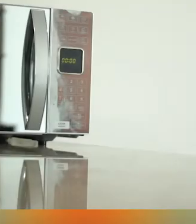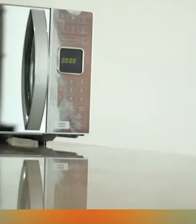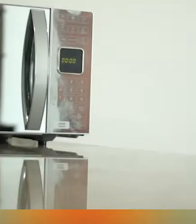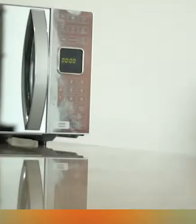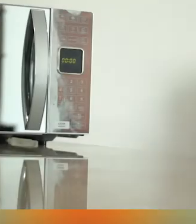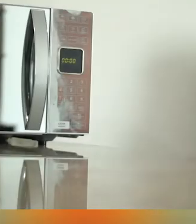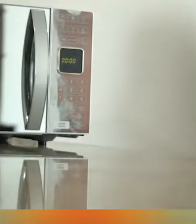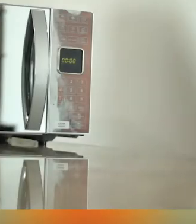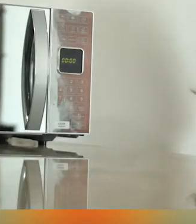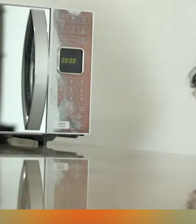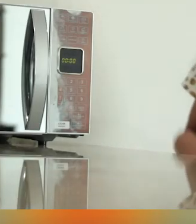To be continued...